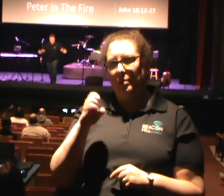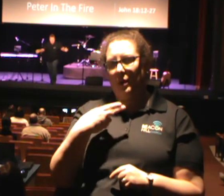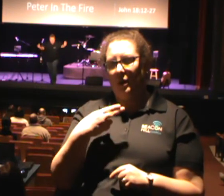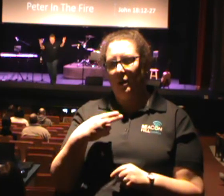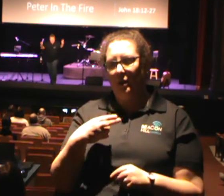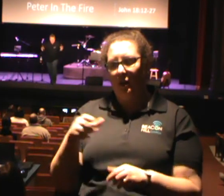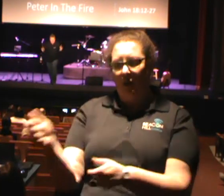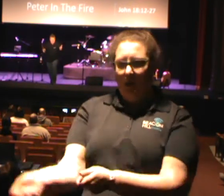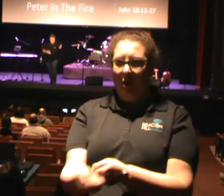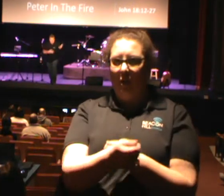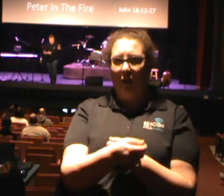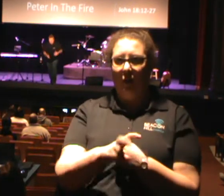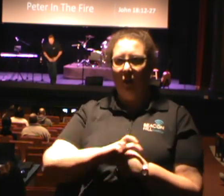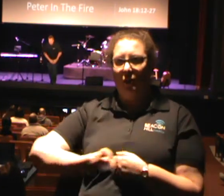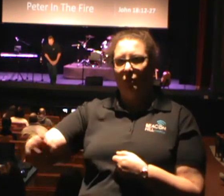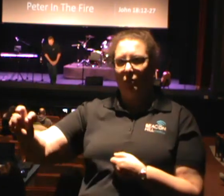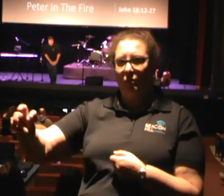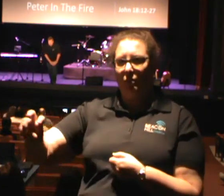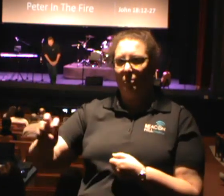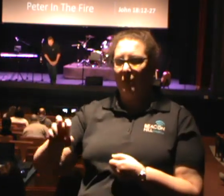home the whole time when the guys went out and partied.